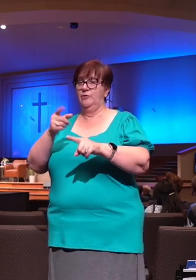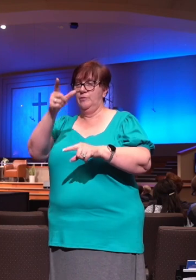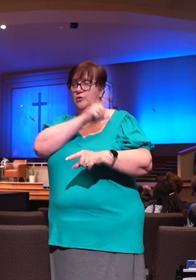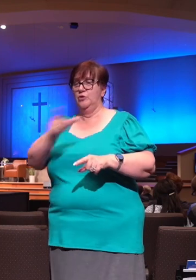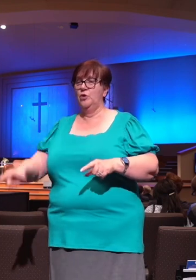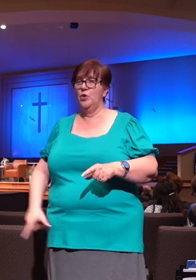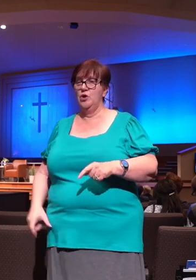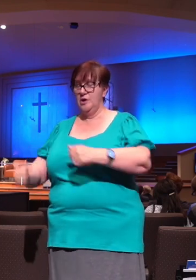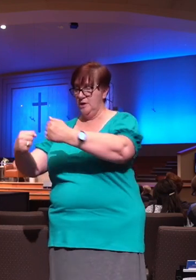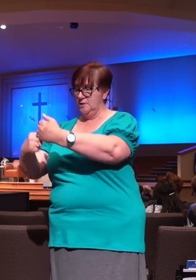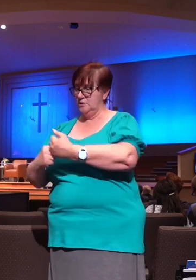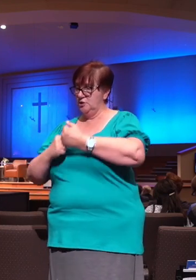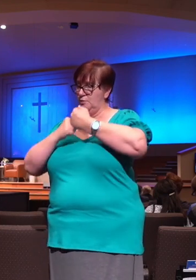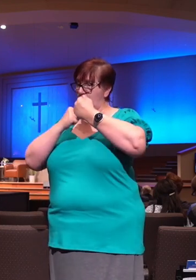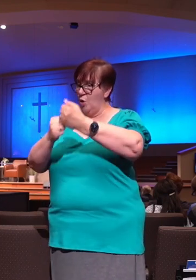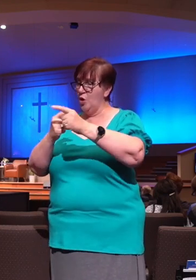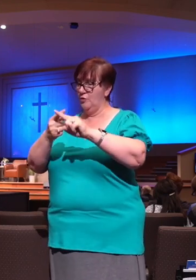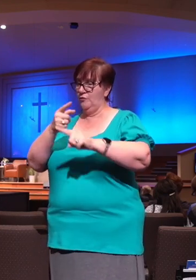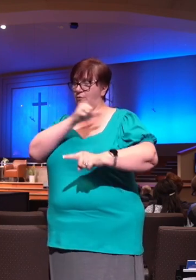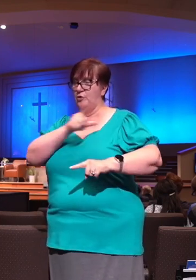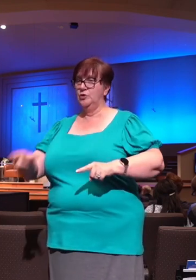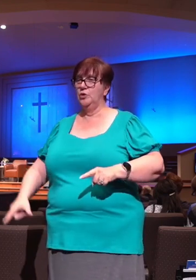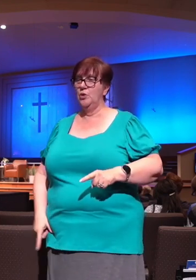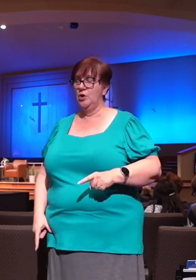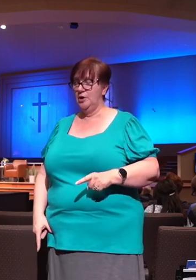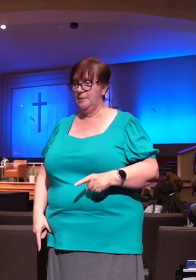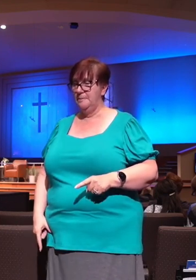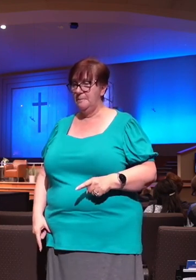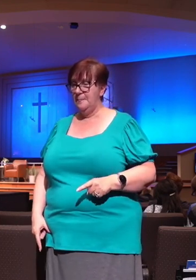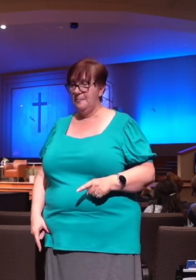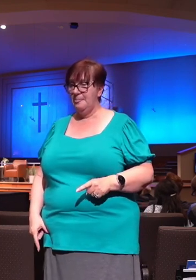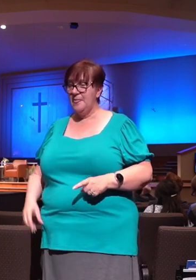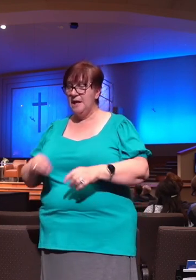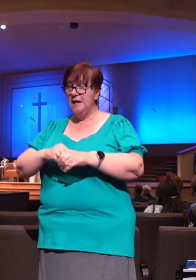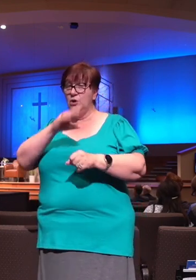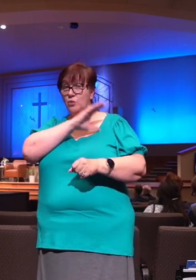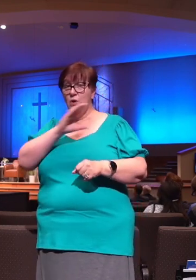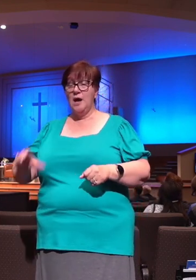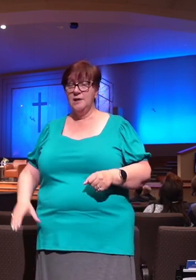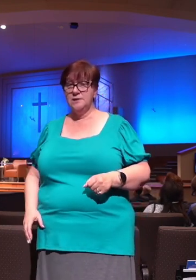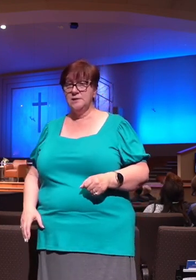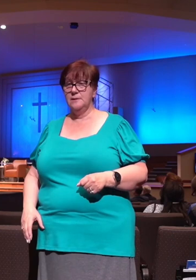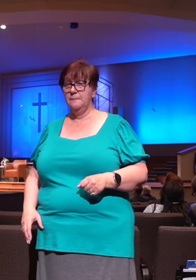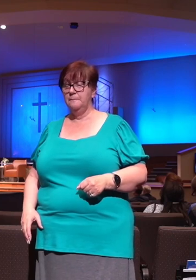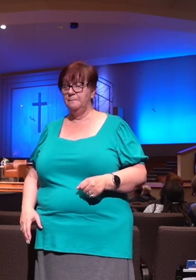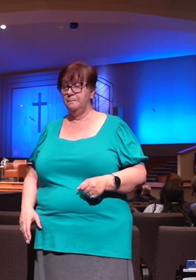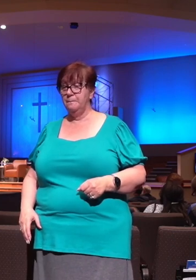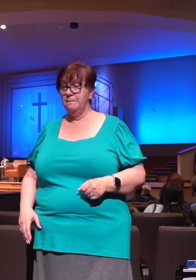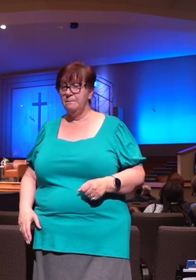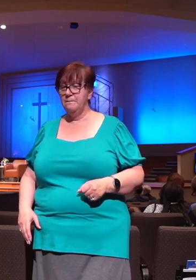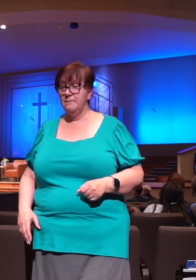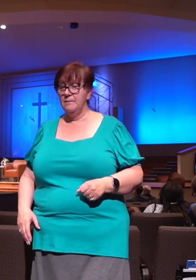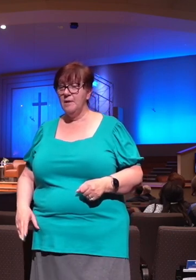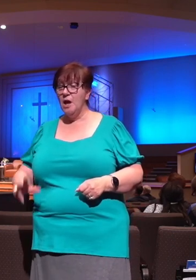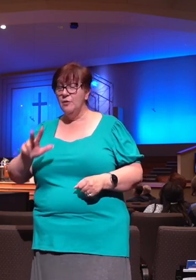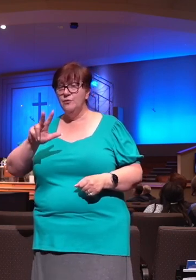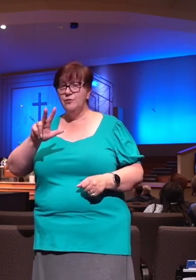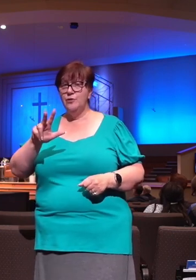also has given us an inheritance. We're going to see in just a moment in Christ. But the third place of satisfaction that we recognize here in